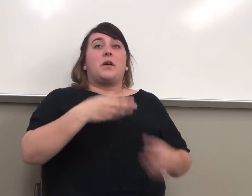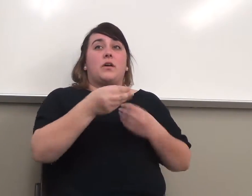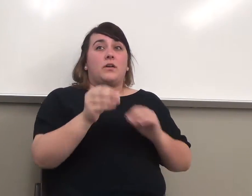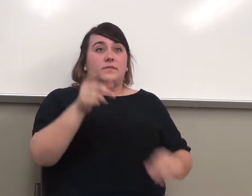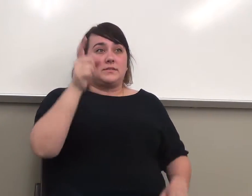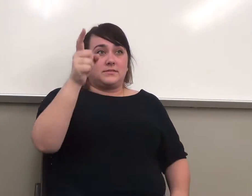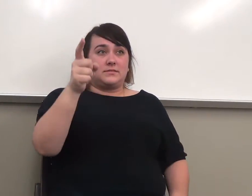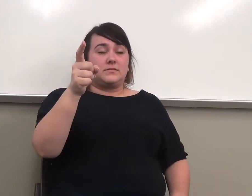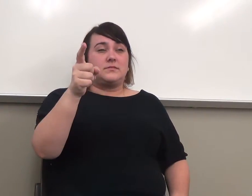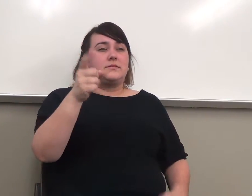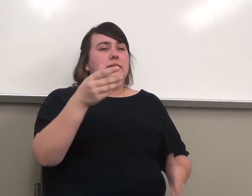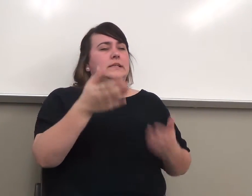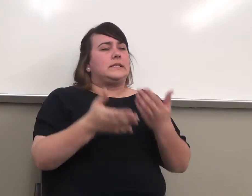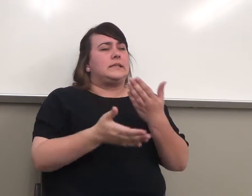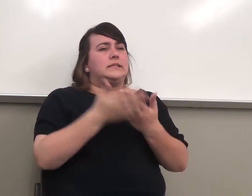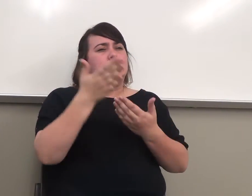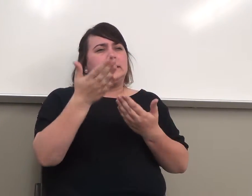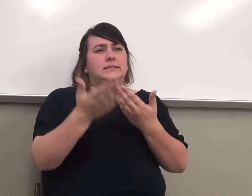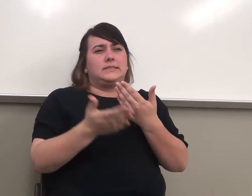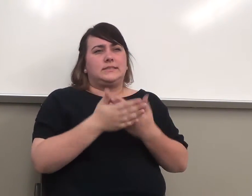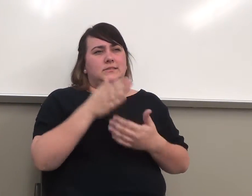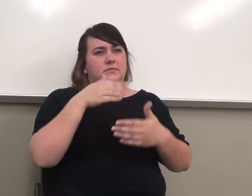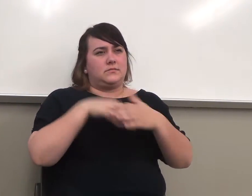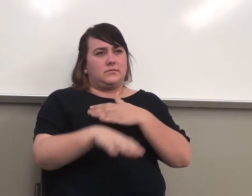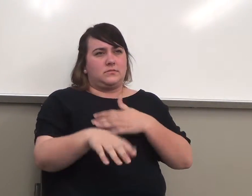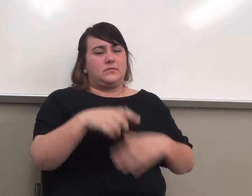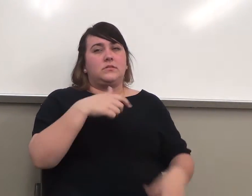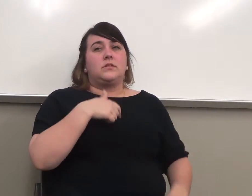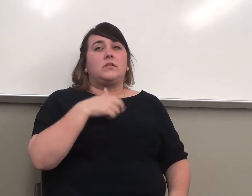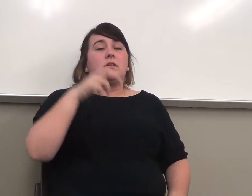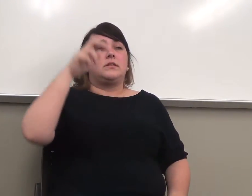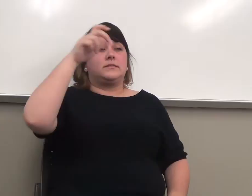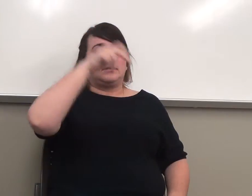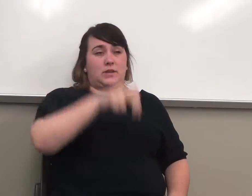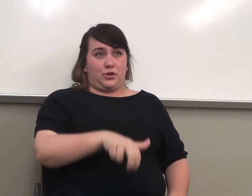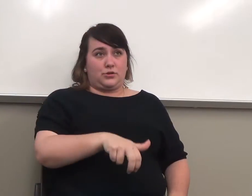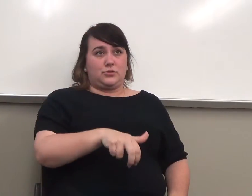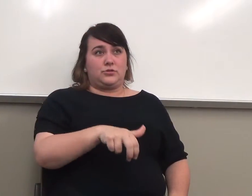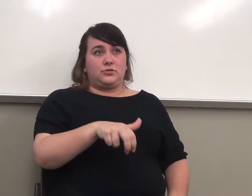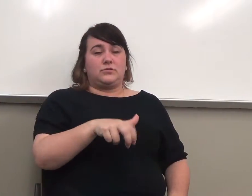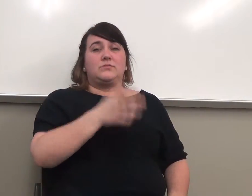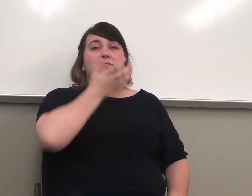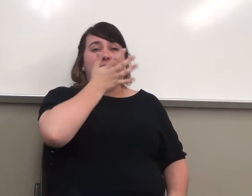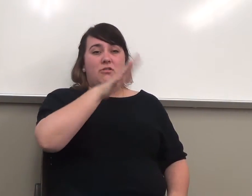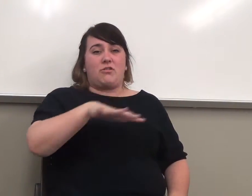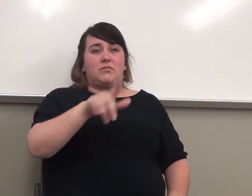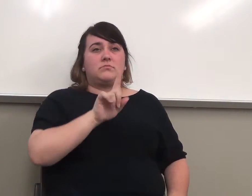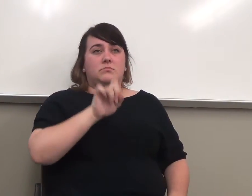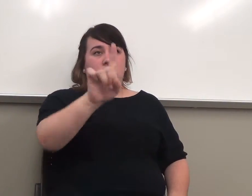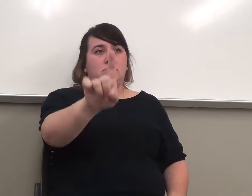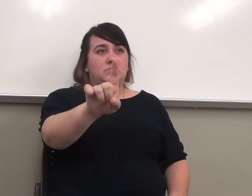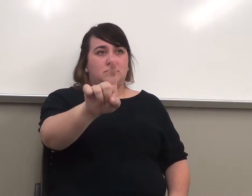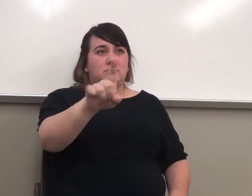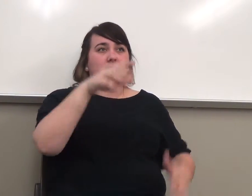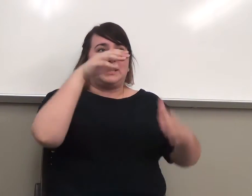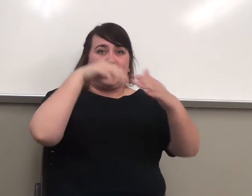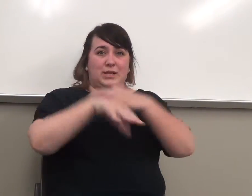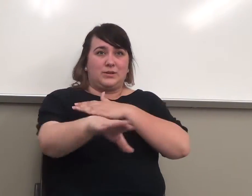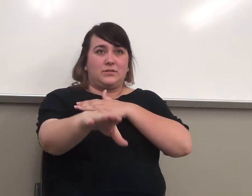very easy to get to. You just go down those stairs and across the lawn in that door and to the right.